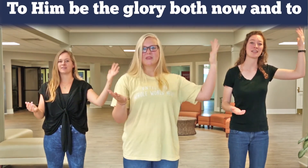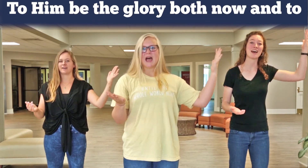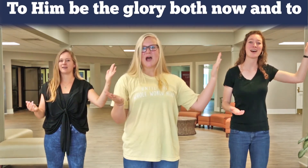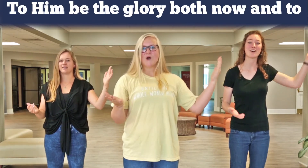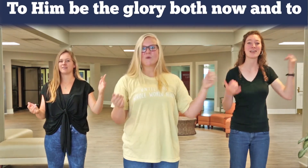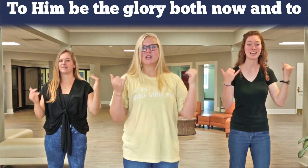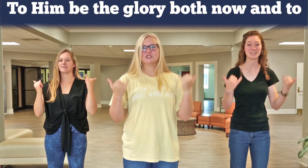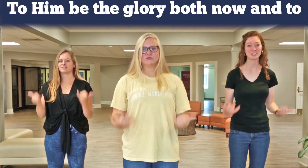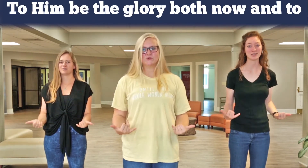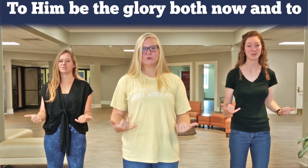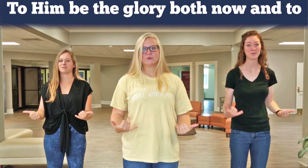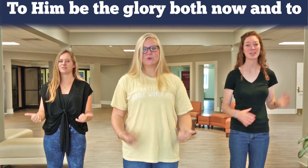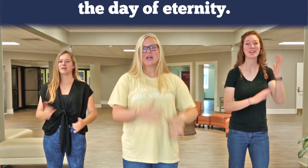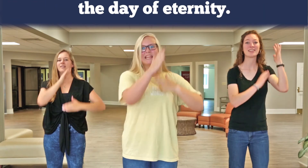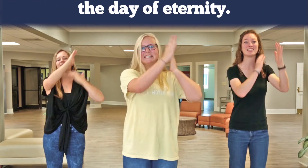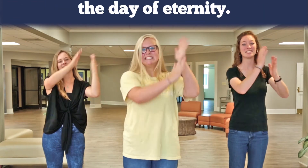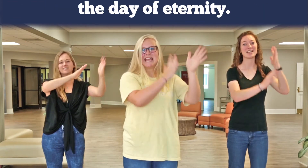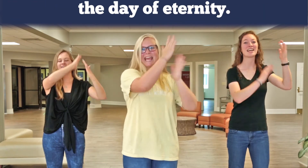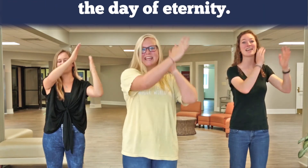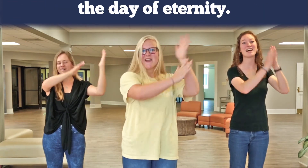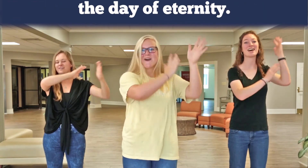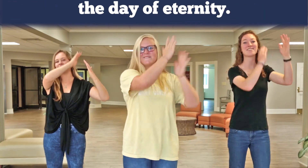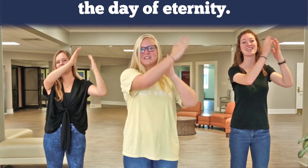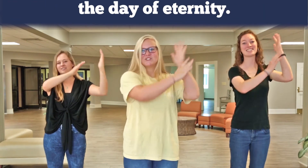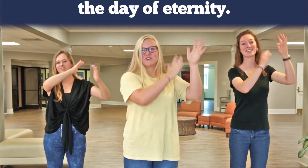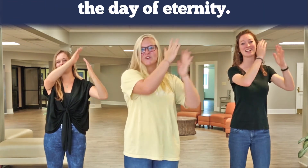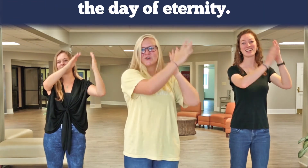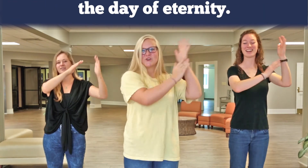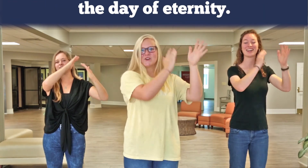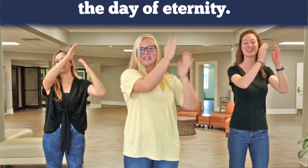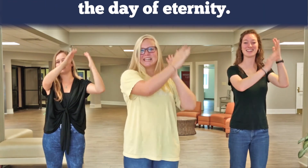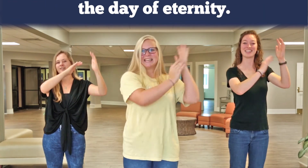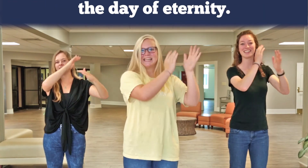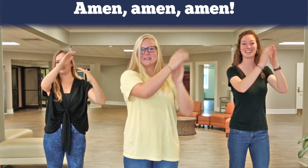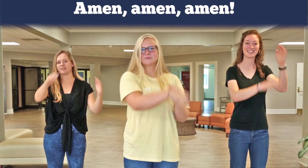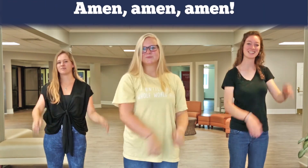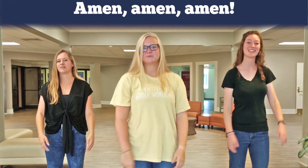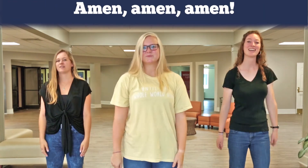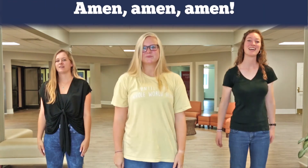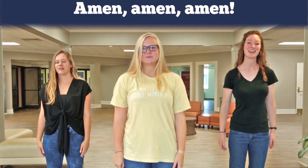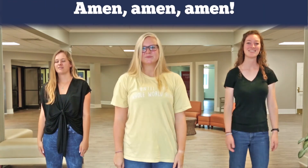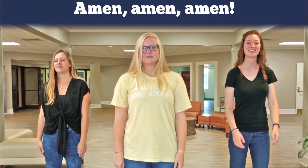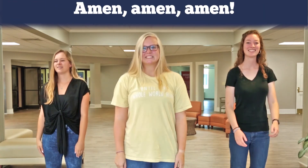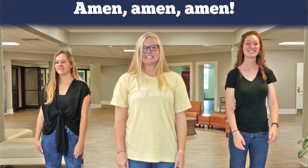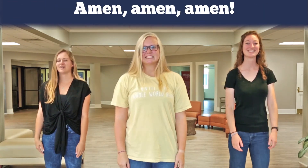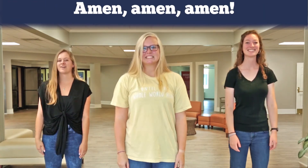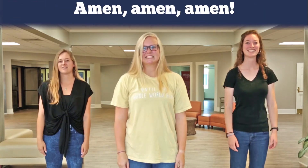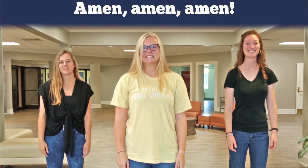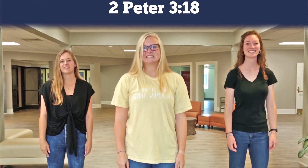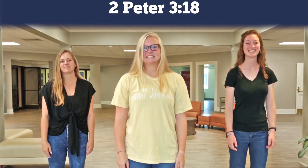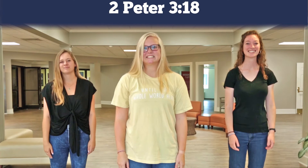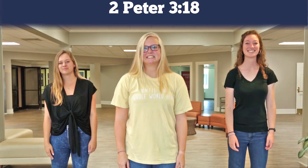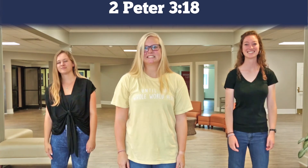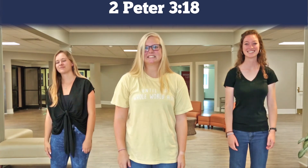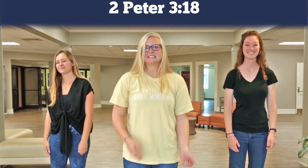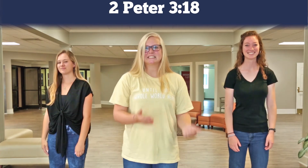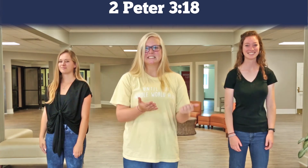now and to the day of eternity Amen, Amen, Amen 2 Peter 3,